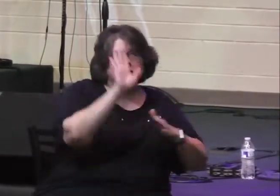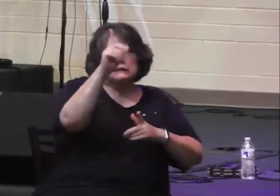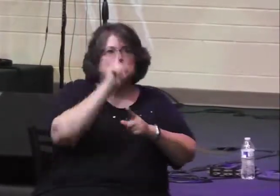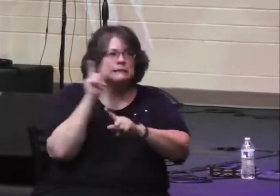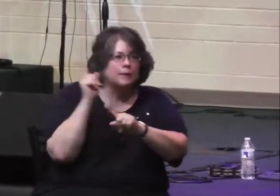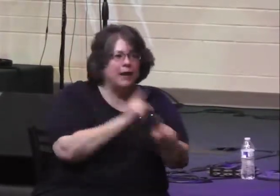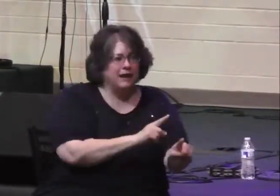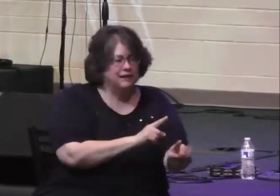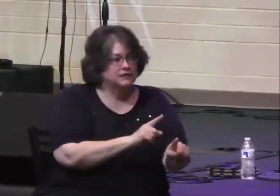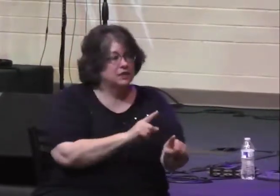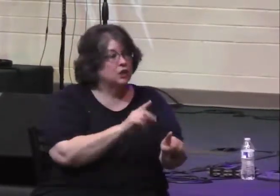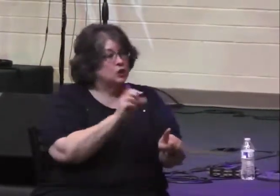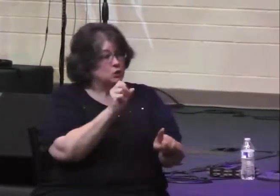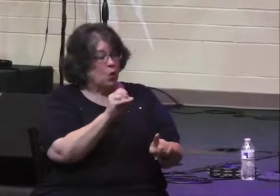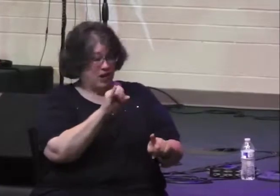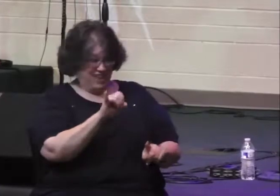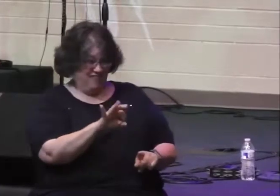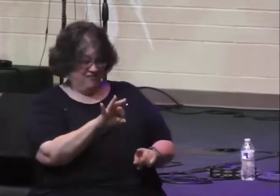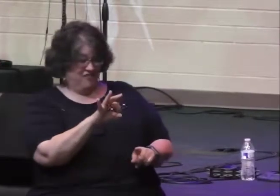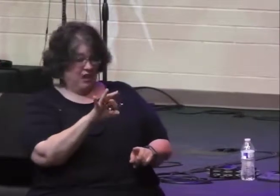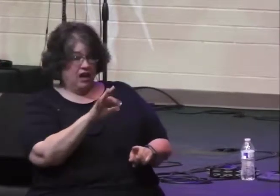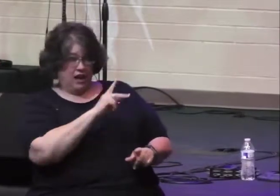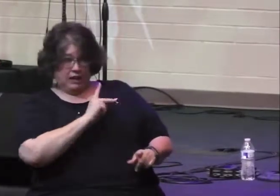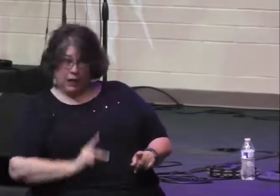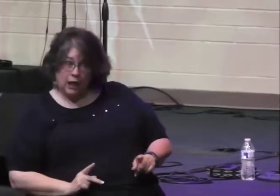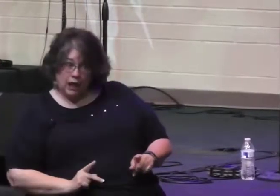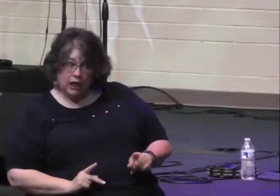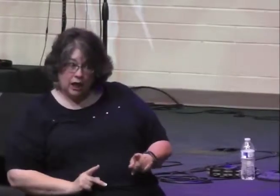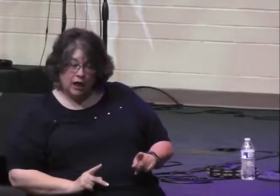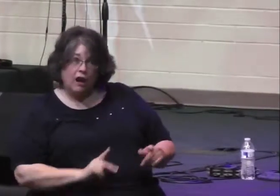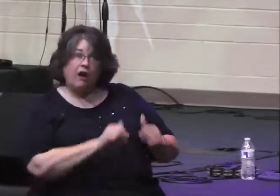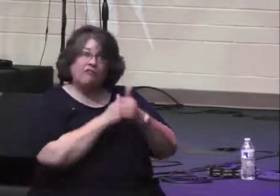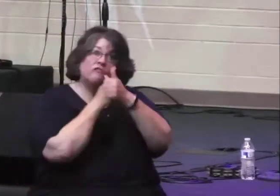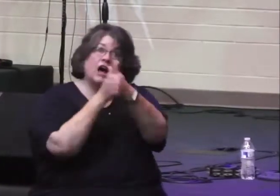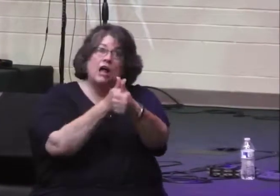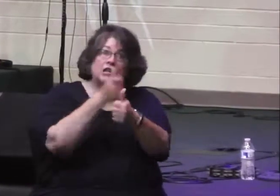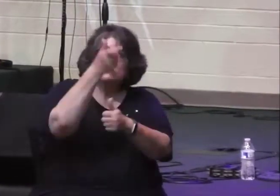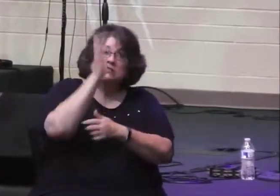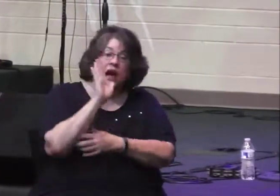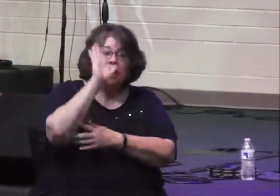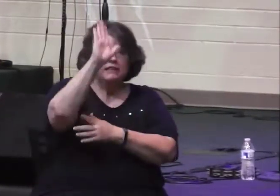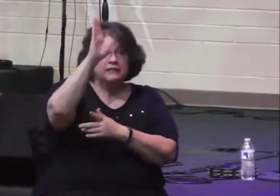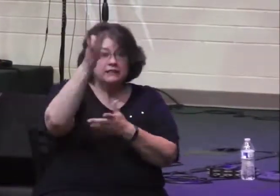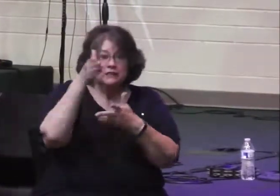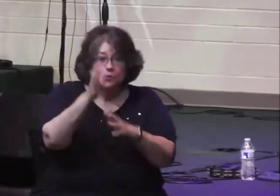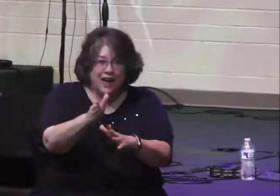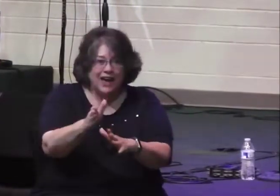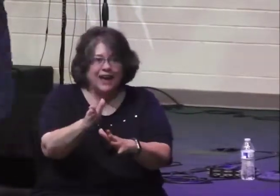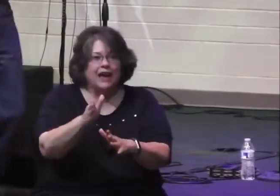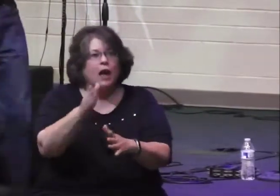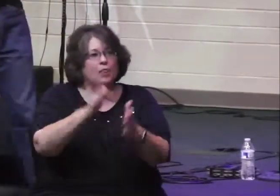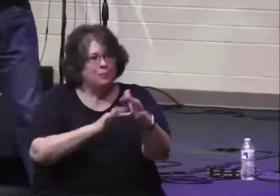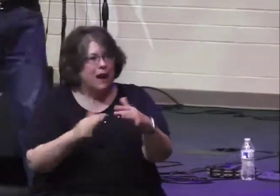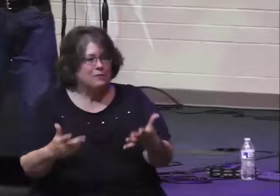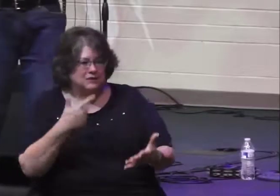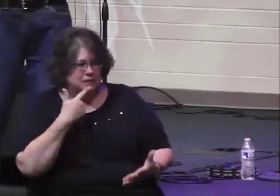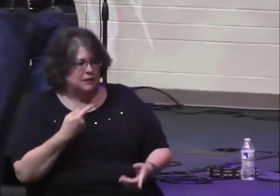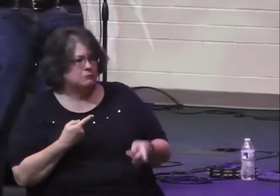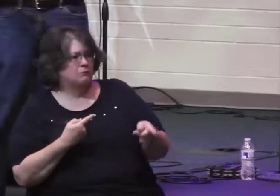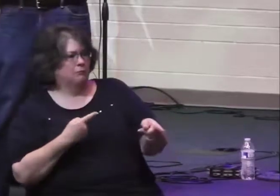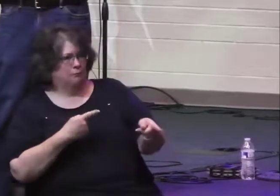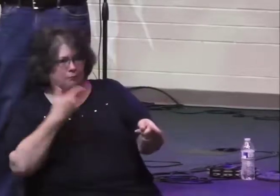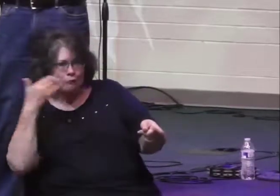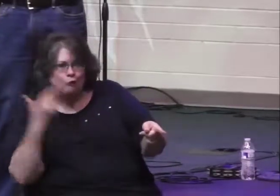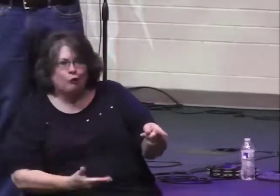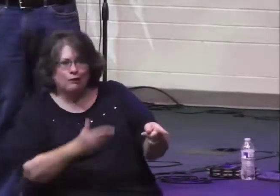his commands. So to the degree that a king does that, the Bible judges them to be good. And this is